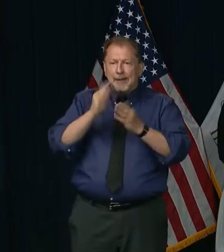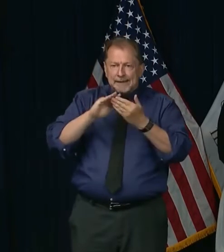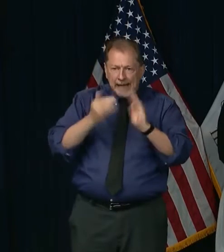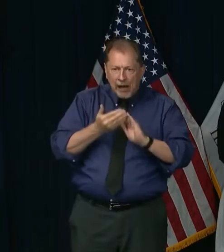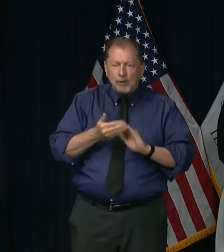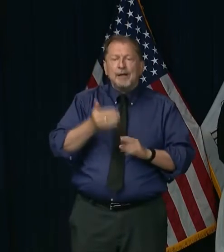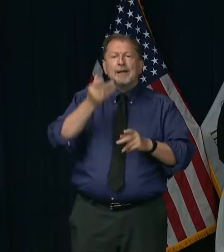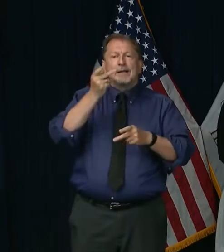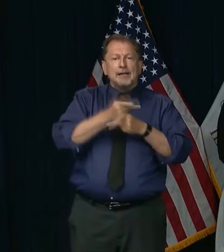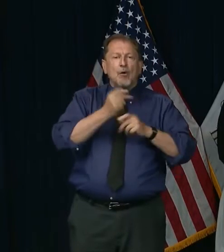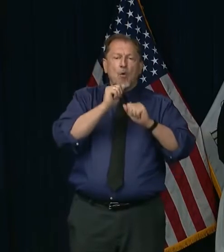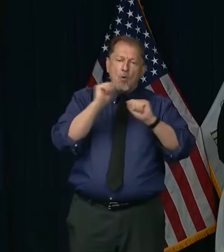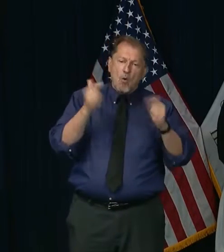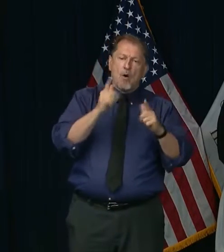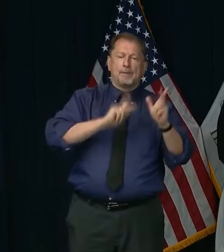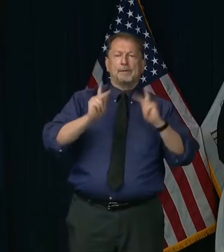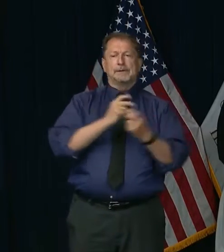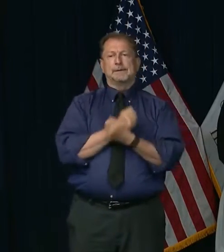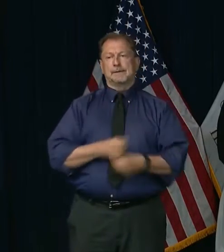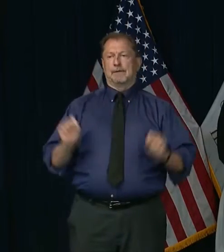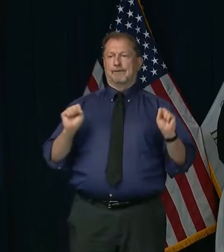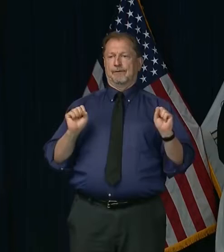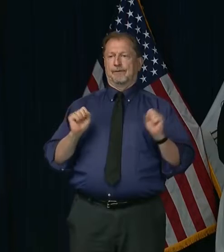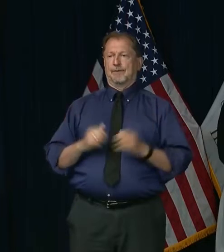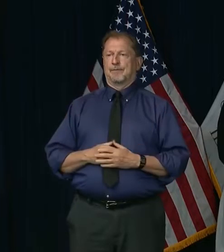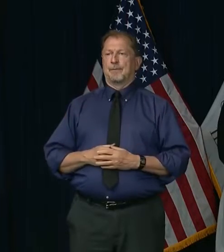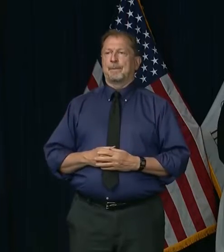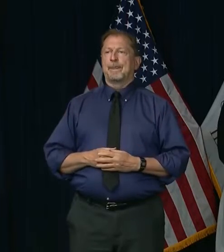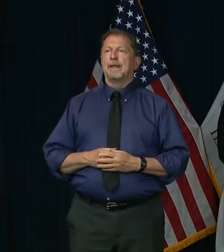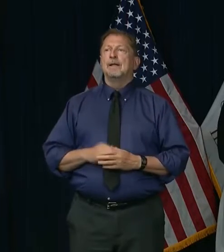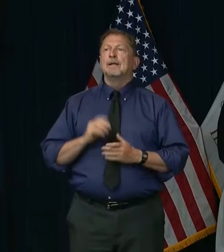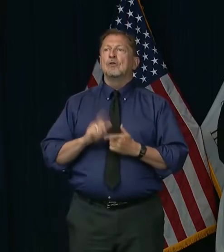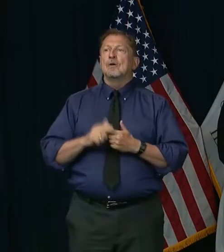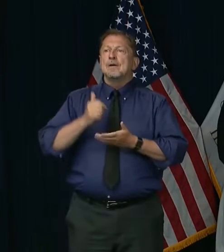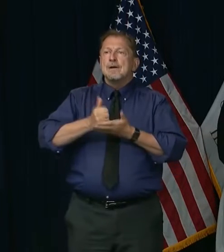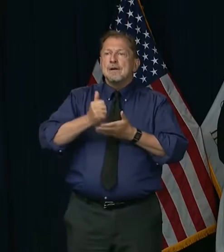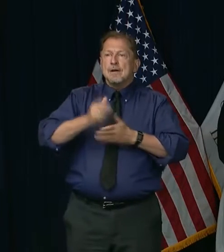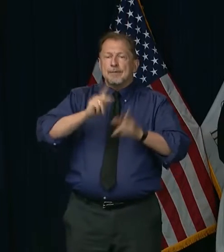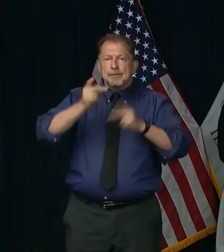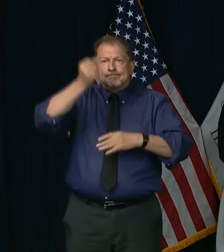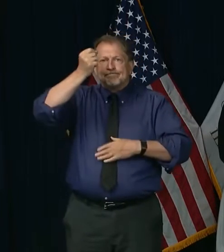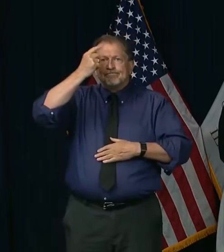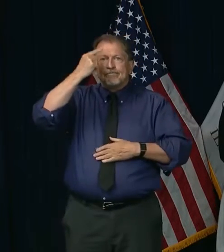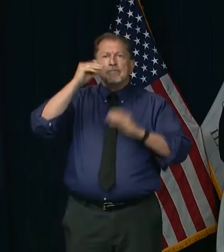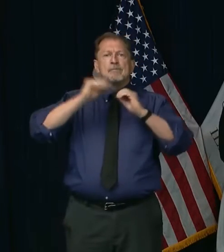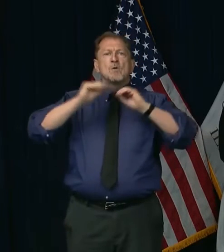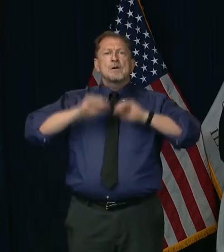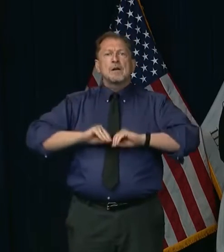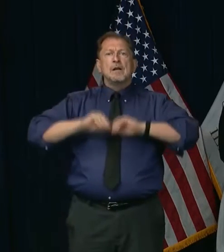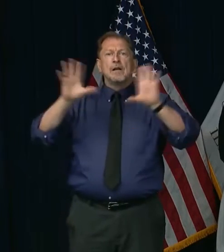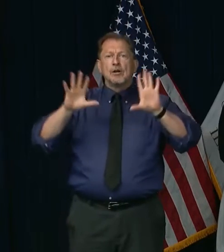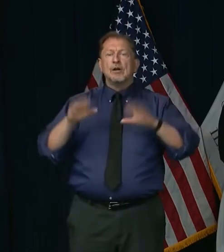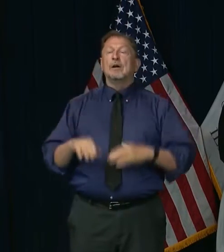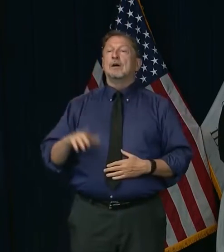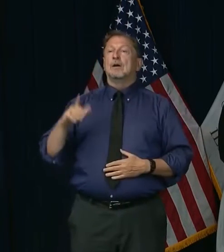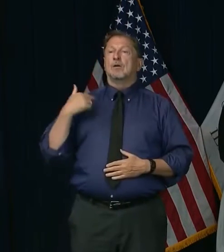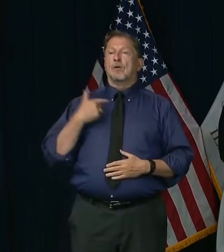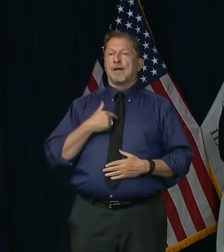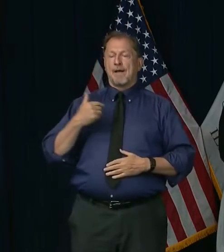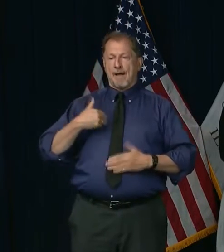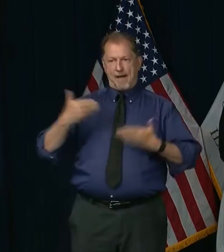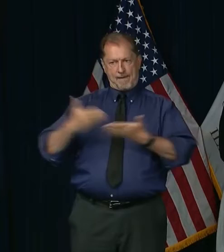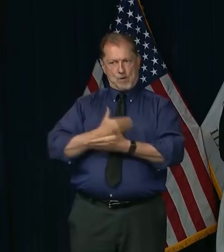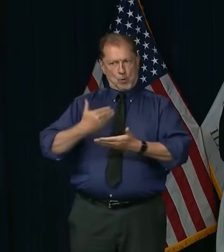safe. To help the public make these informed choices, we are launching a